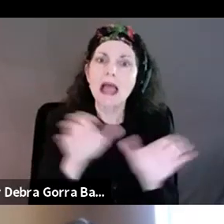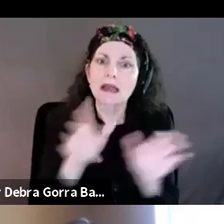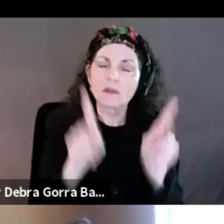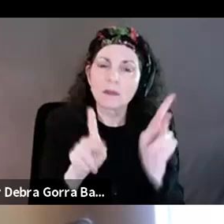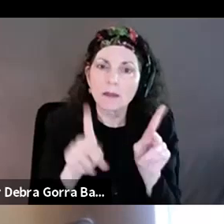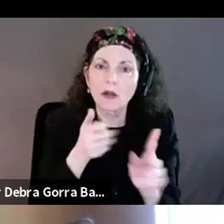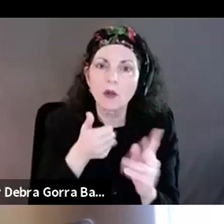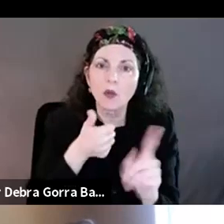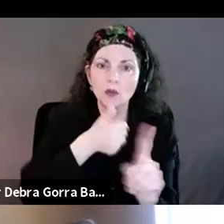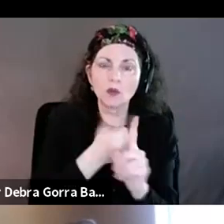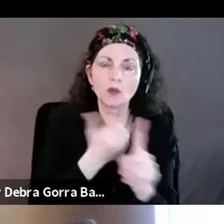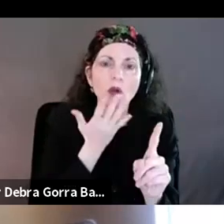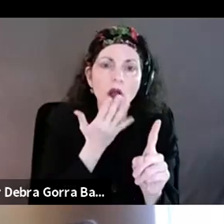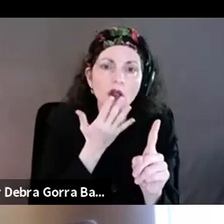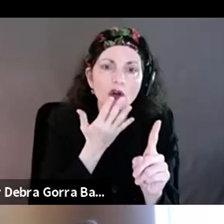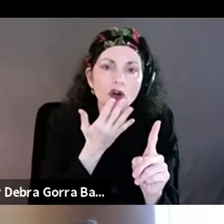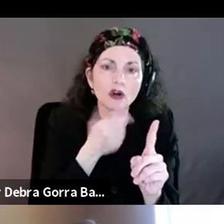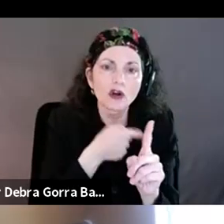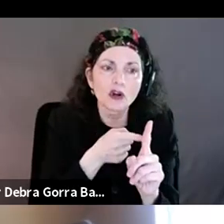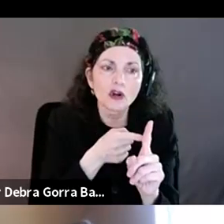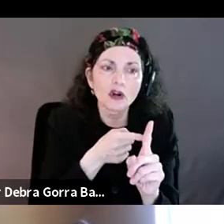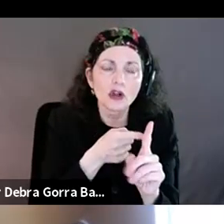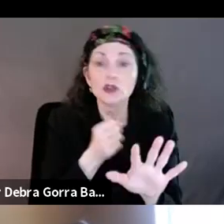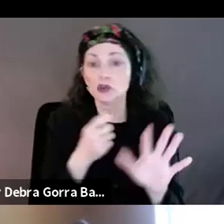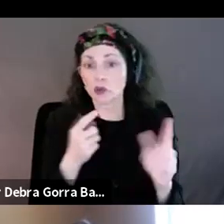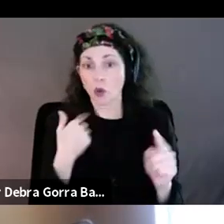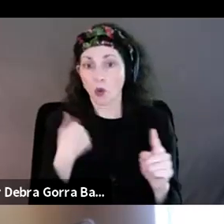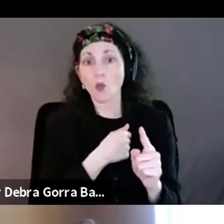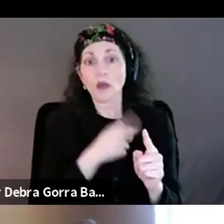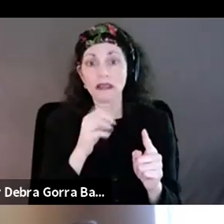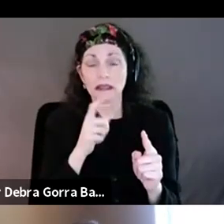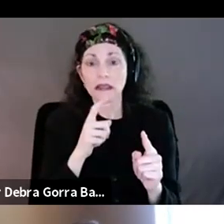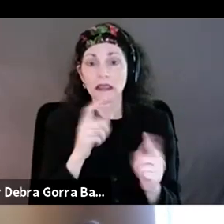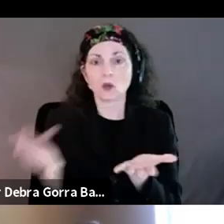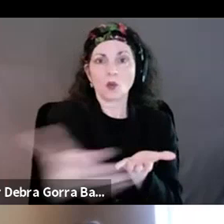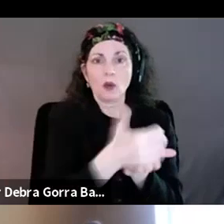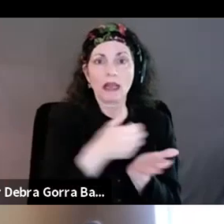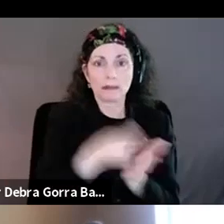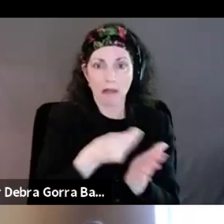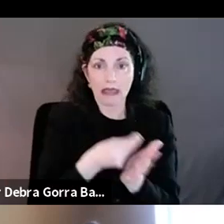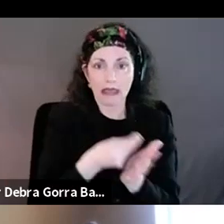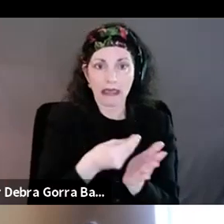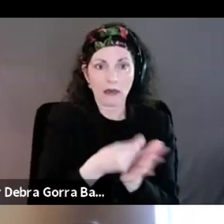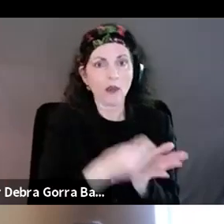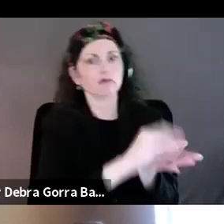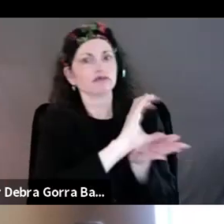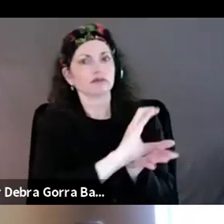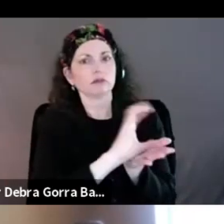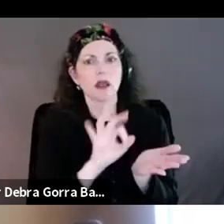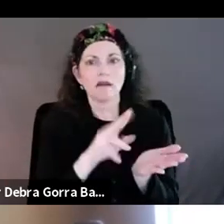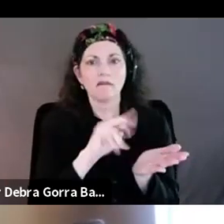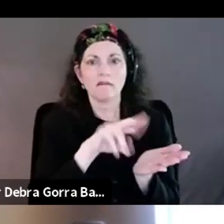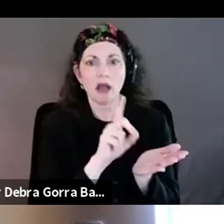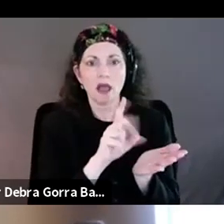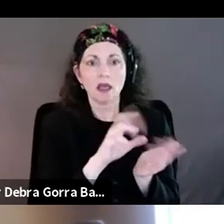the pandemic. And, and, and we did, we, we raised money and created a fund and, and Andre and Stacey's vision was